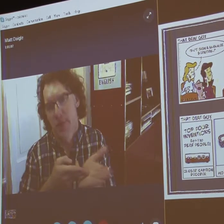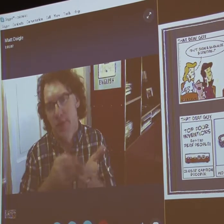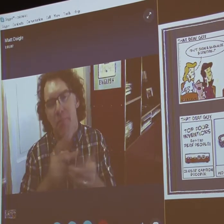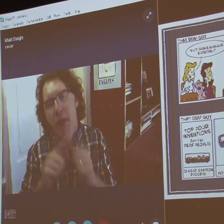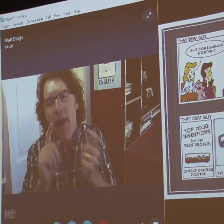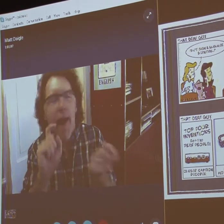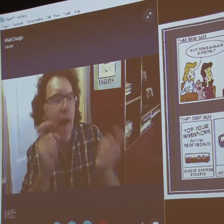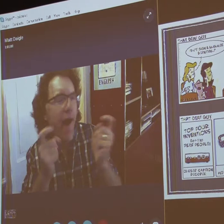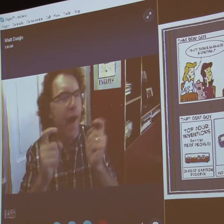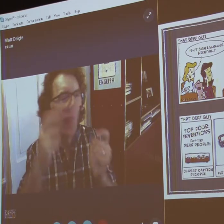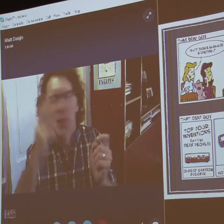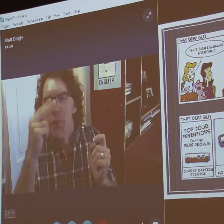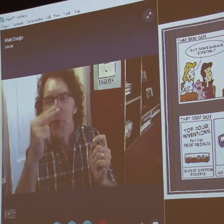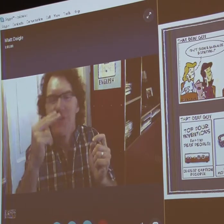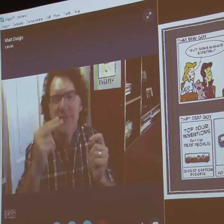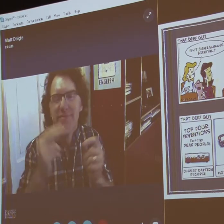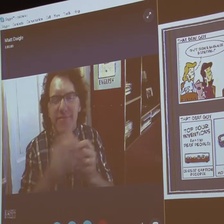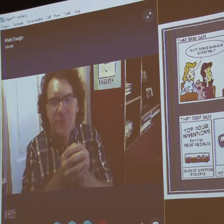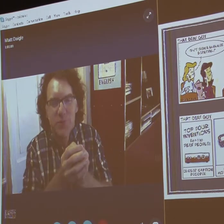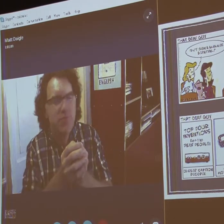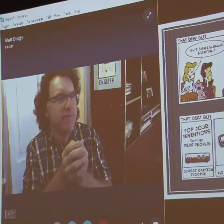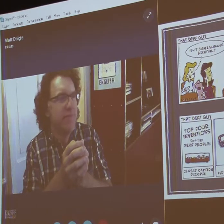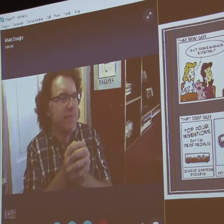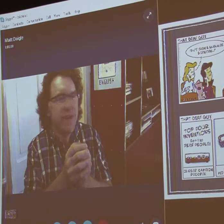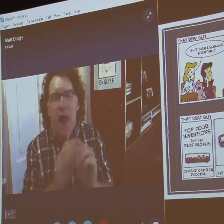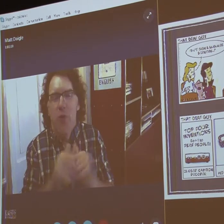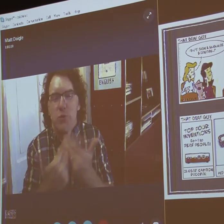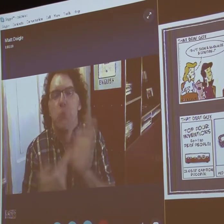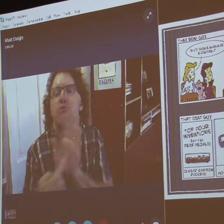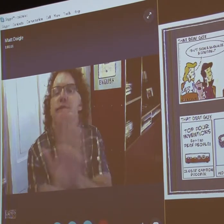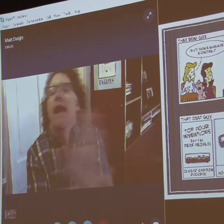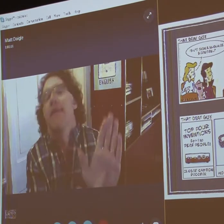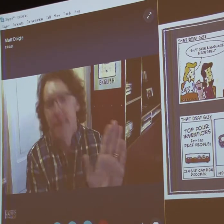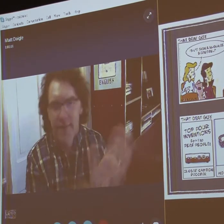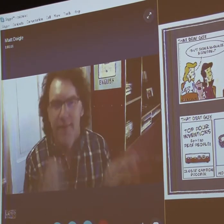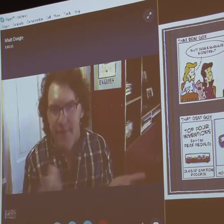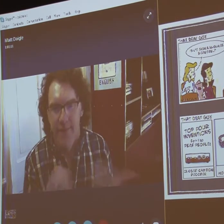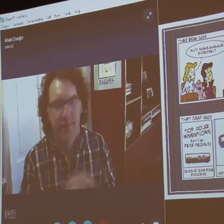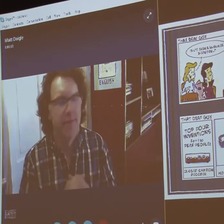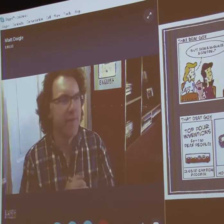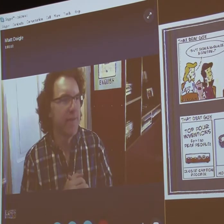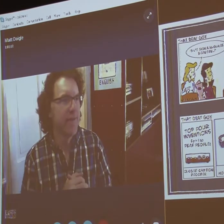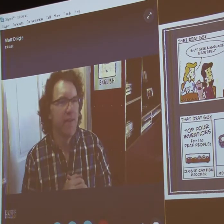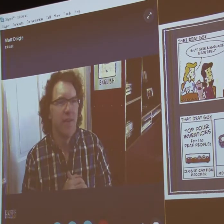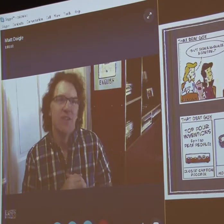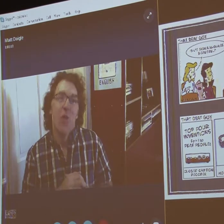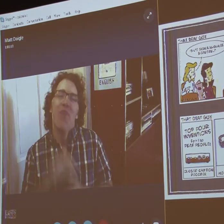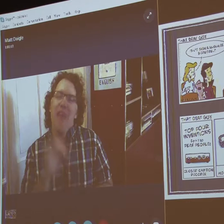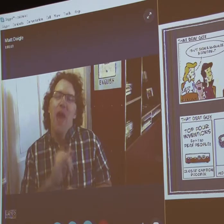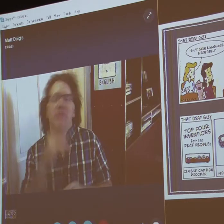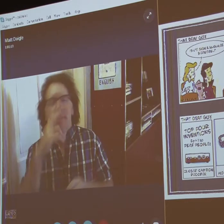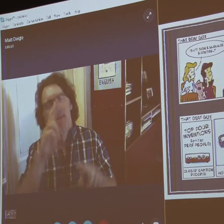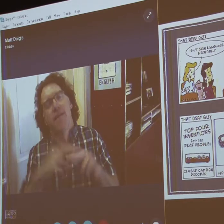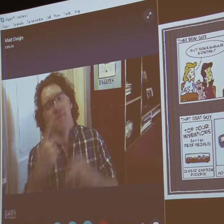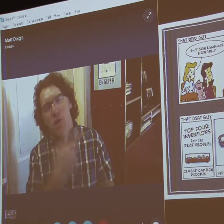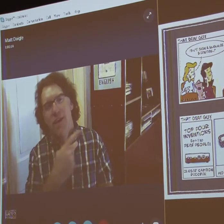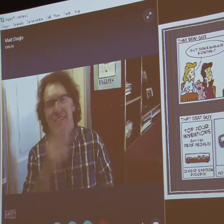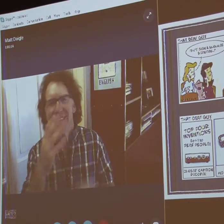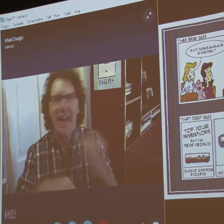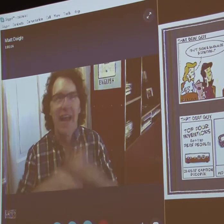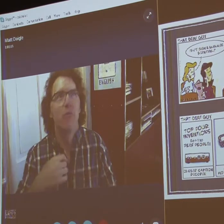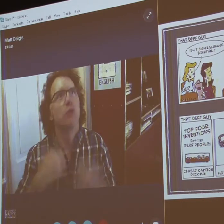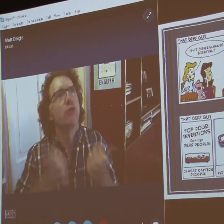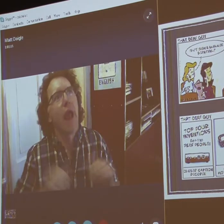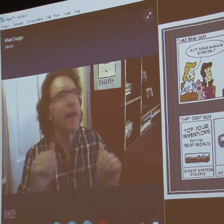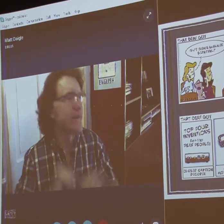Well, that's about, we're telling the truth. Now, sometimes the truth is modified a little bit. But we present basically our experience.